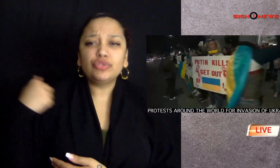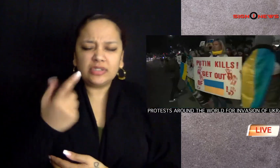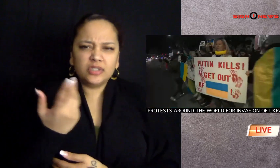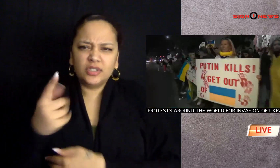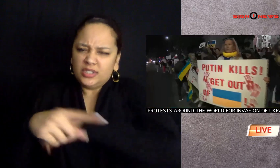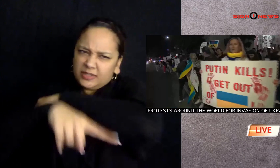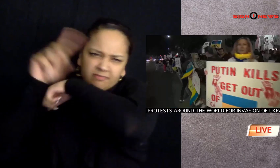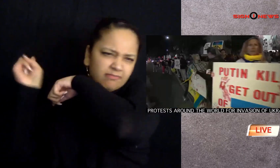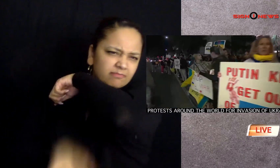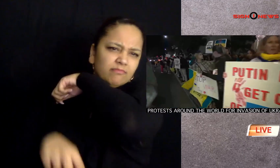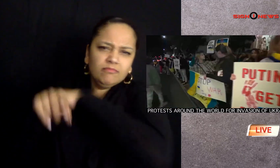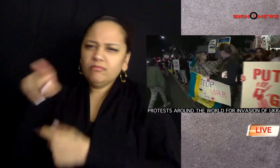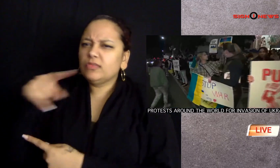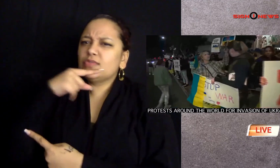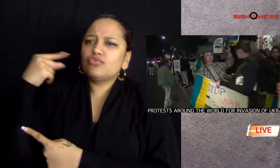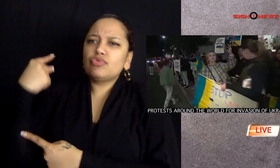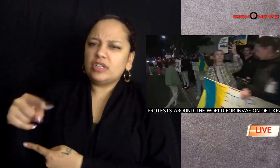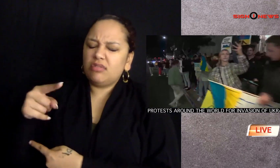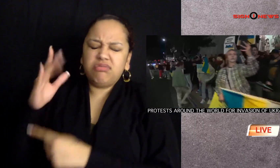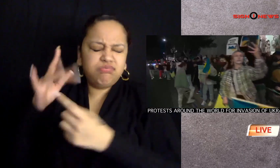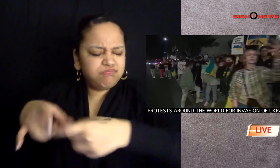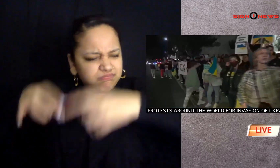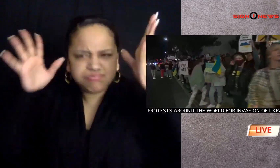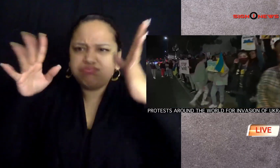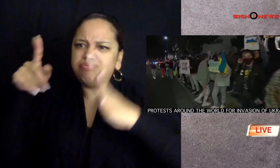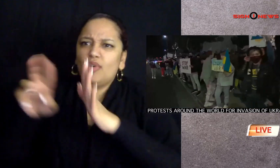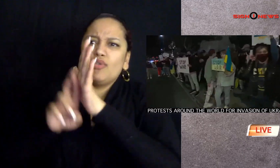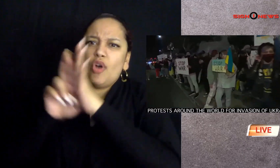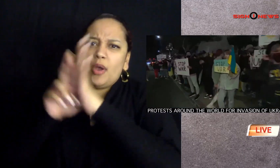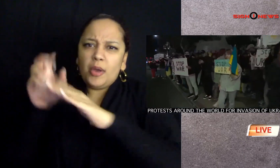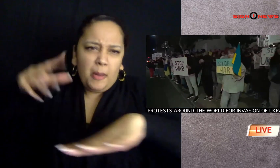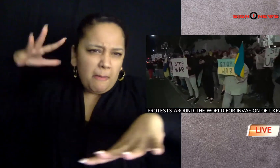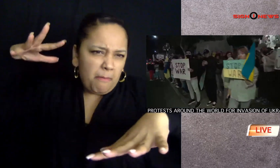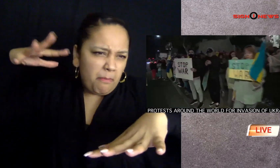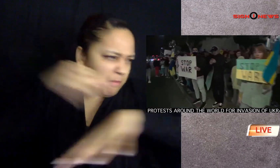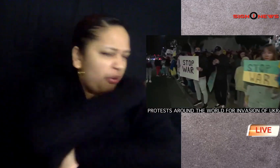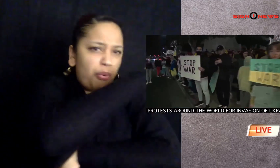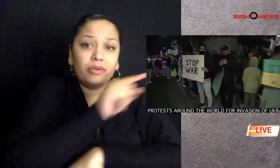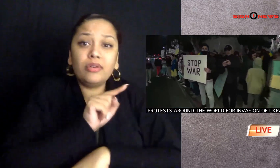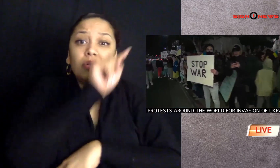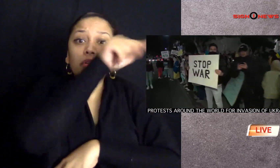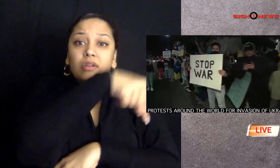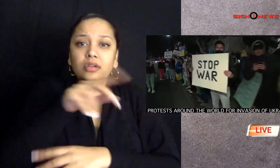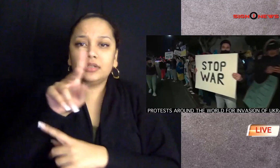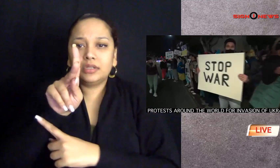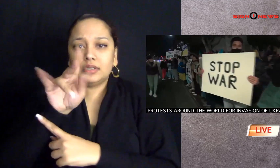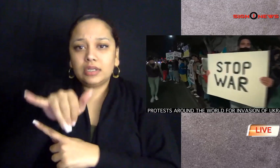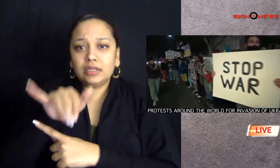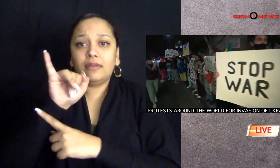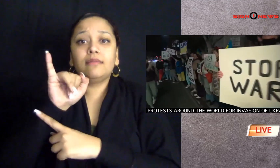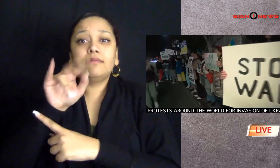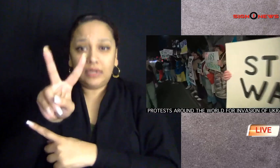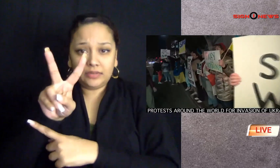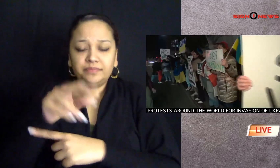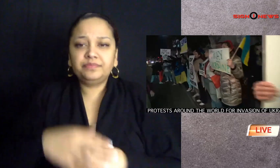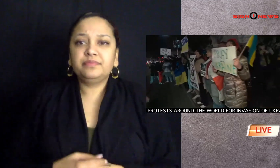Ukraine's foreign minister condemns Russia's horrific rocket strikes on Kiev